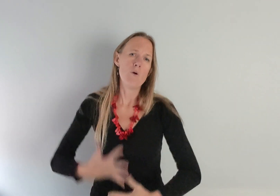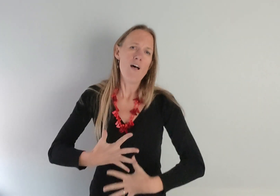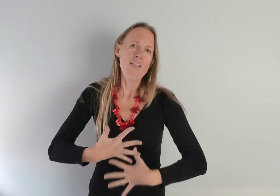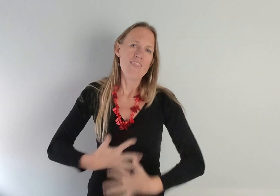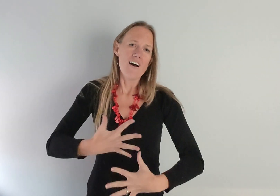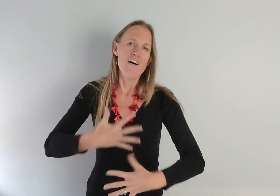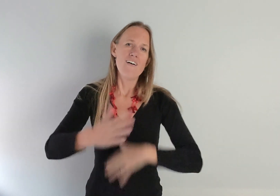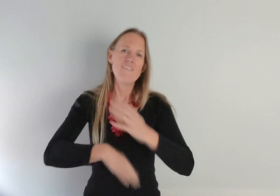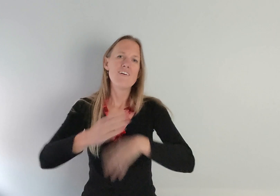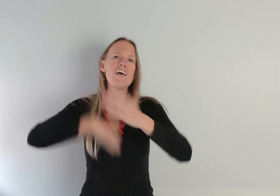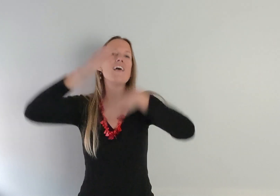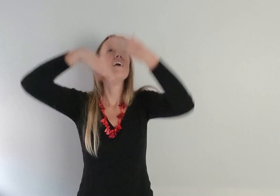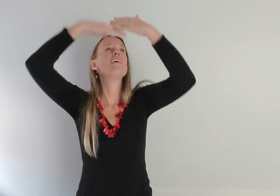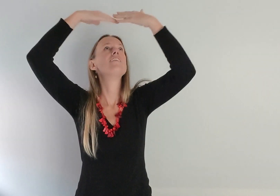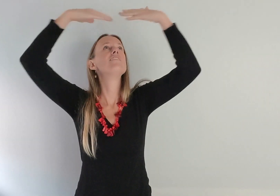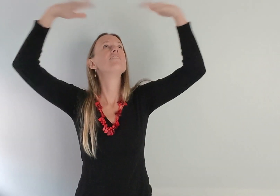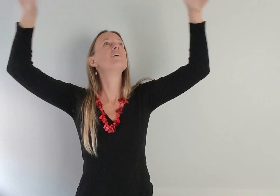Breath of heaven